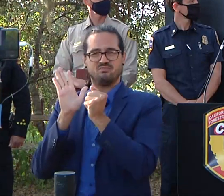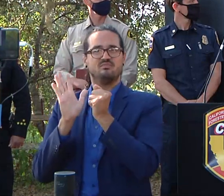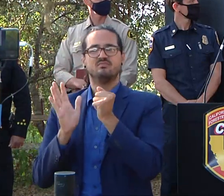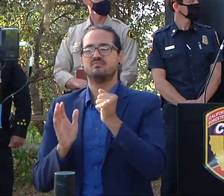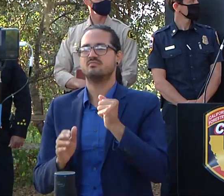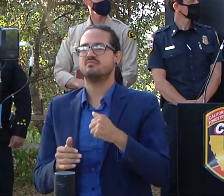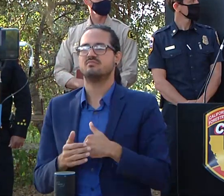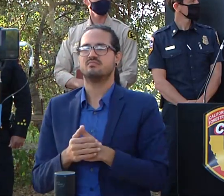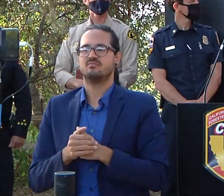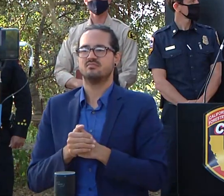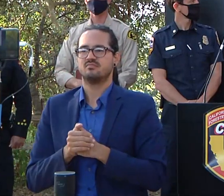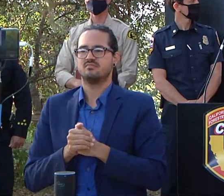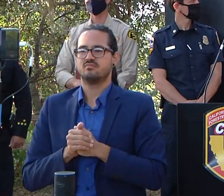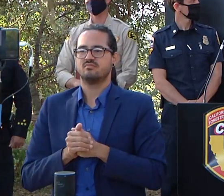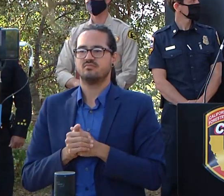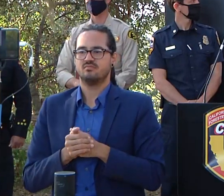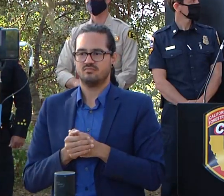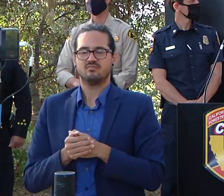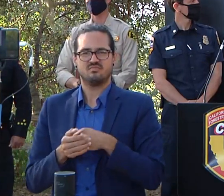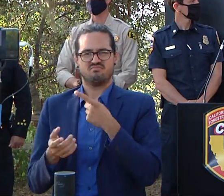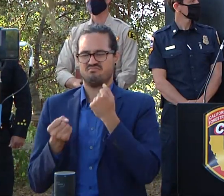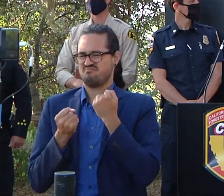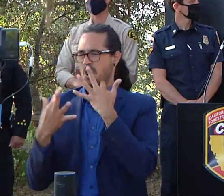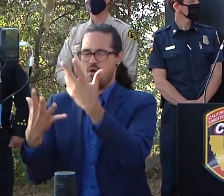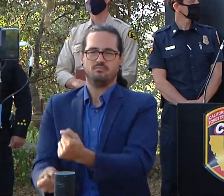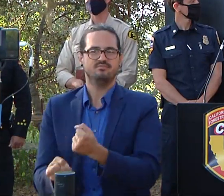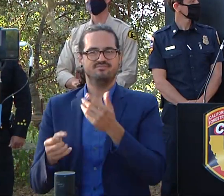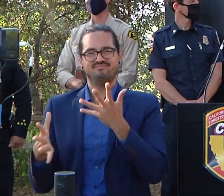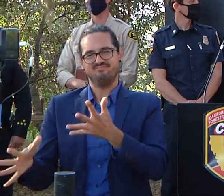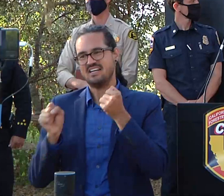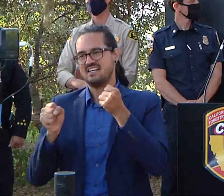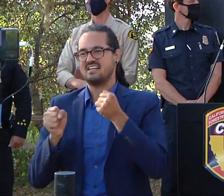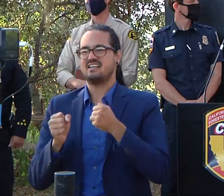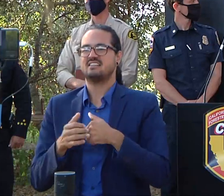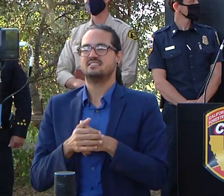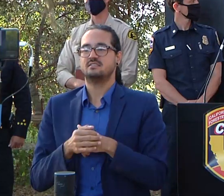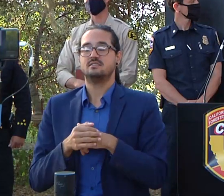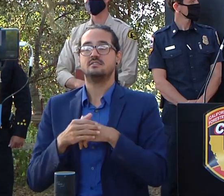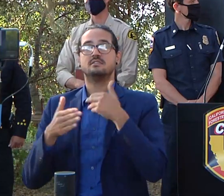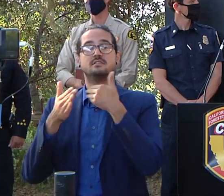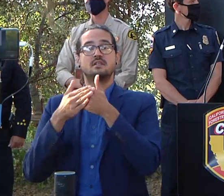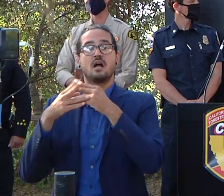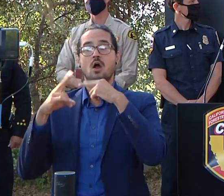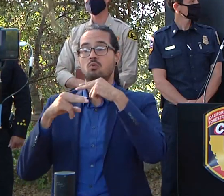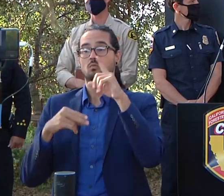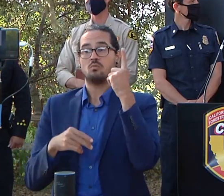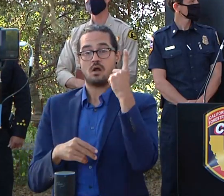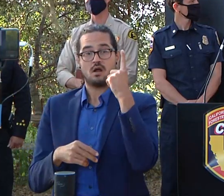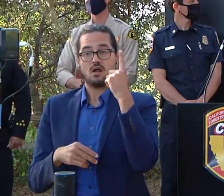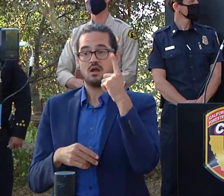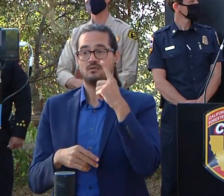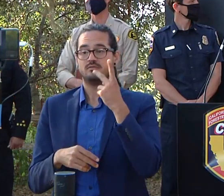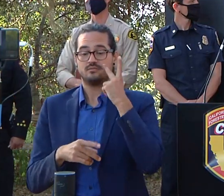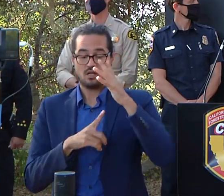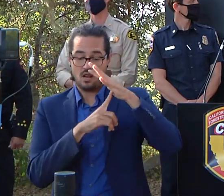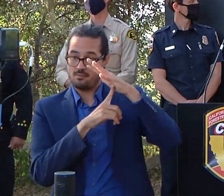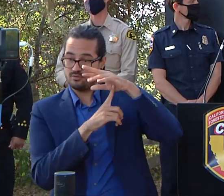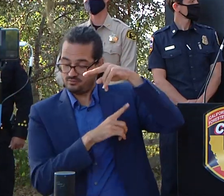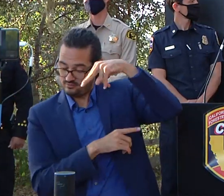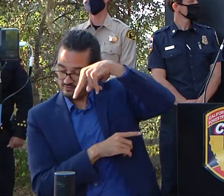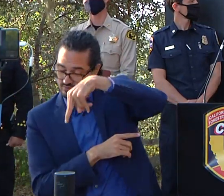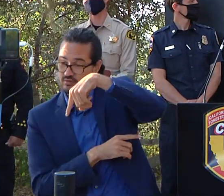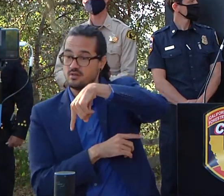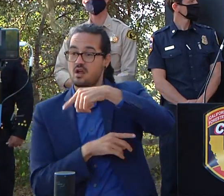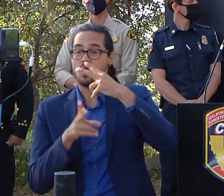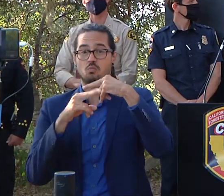but it did uh very noticeable once you drive off highway one and look up and definitely from the air you can see uh quite a bit of